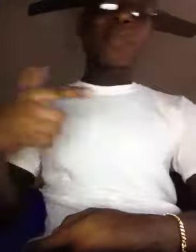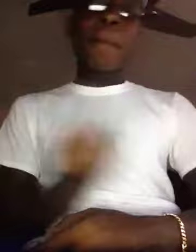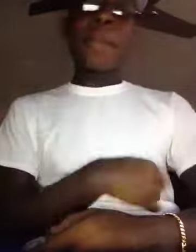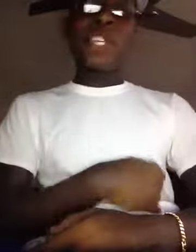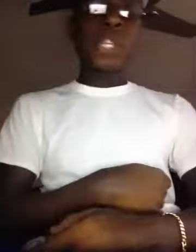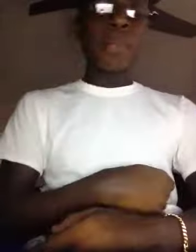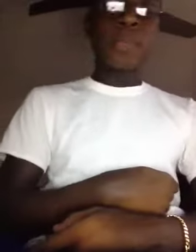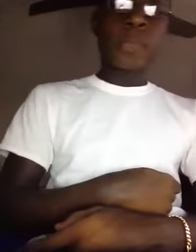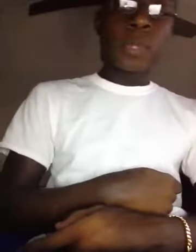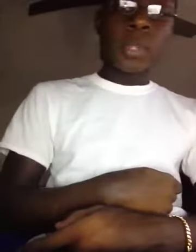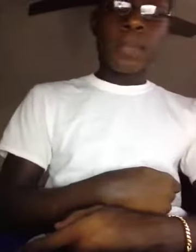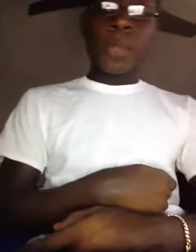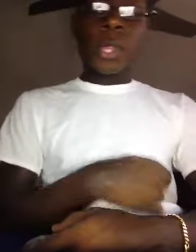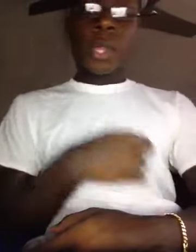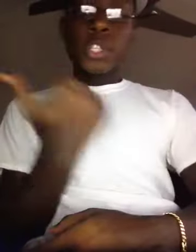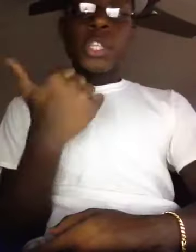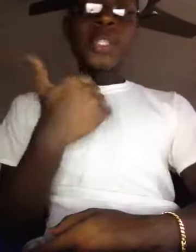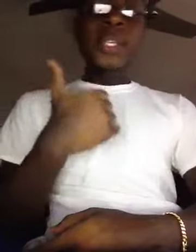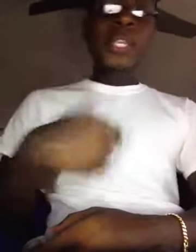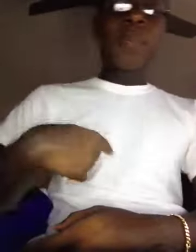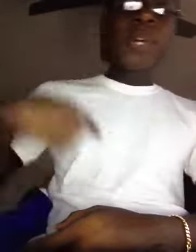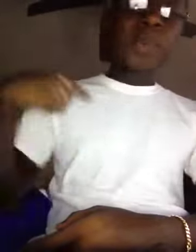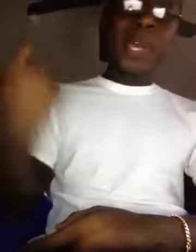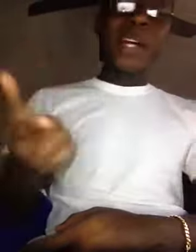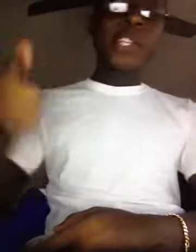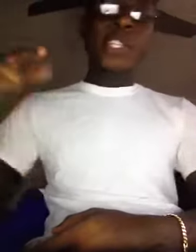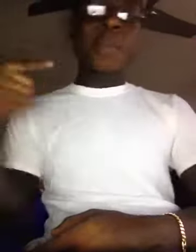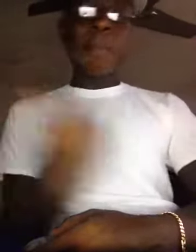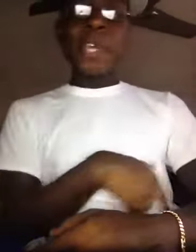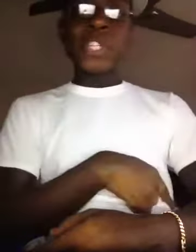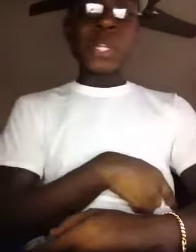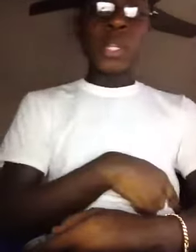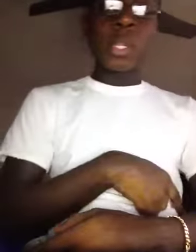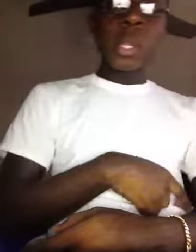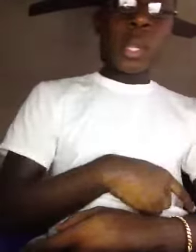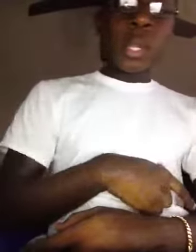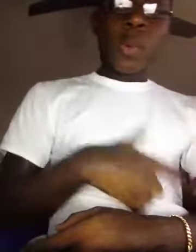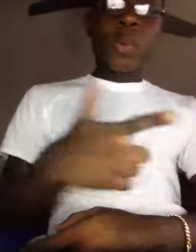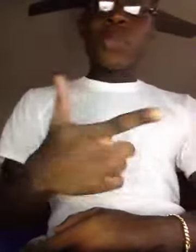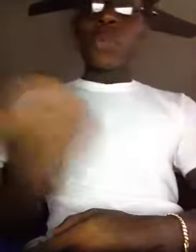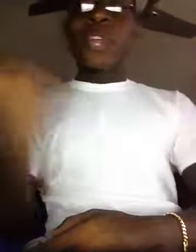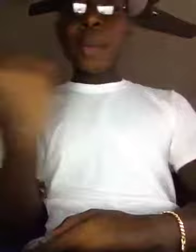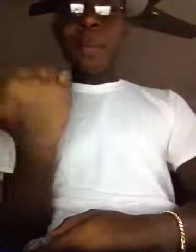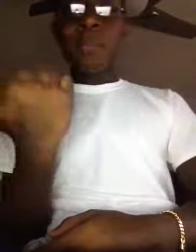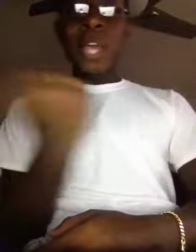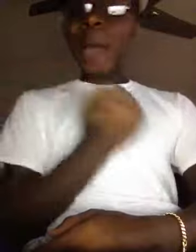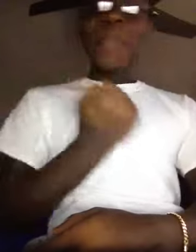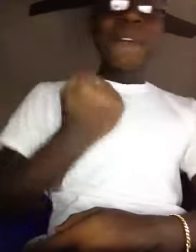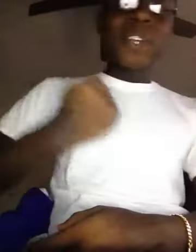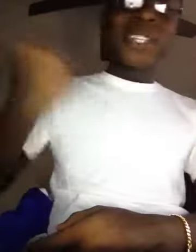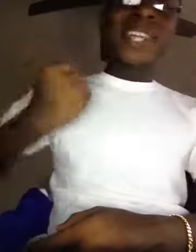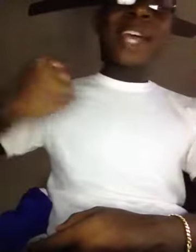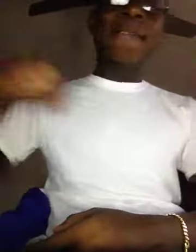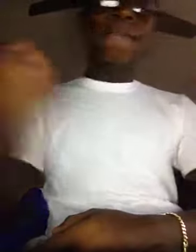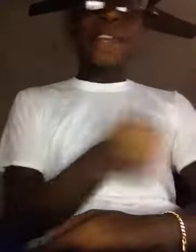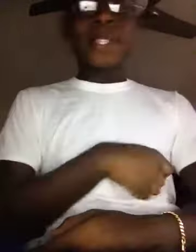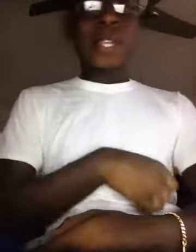my mission, Jesus, he puts me under submission, with him, I'm never tight fisting,